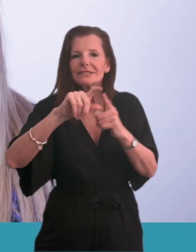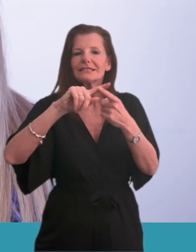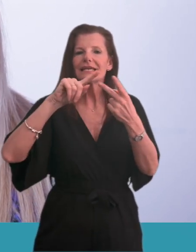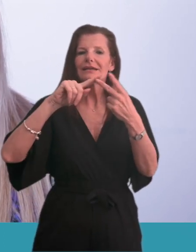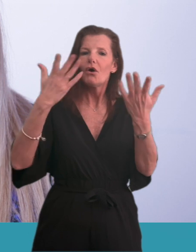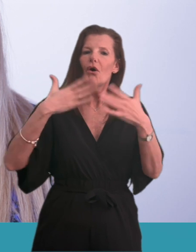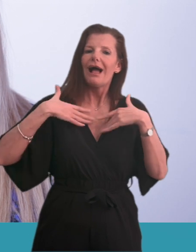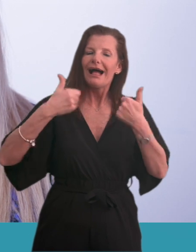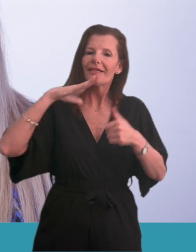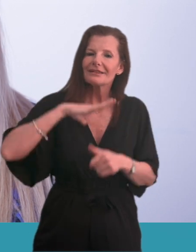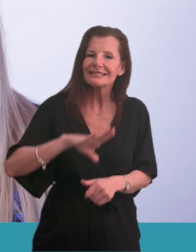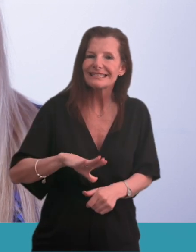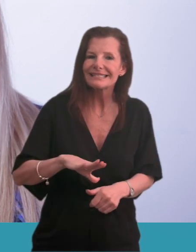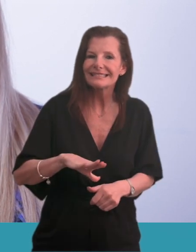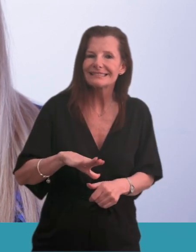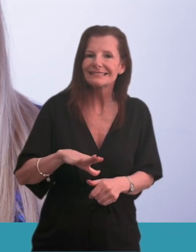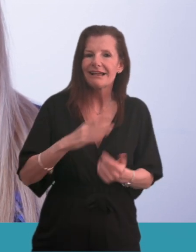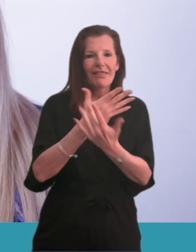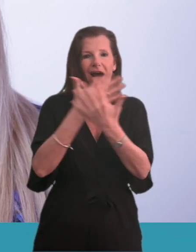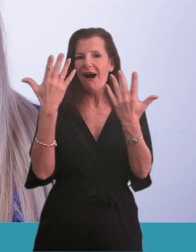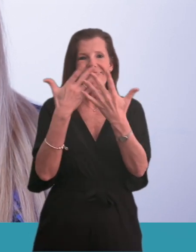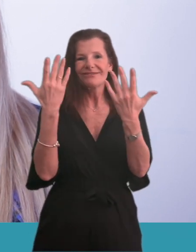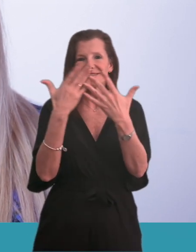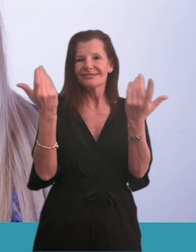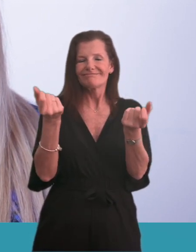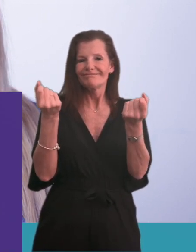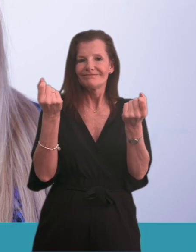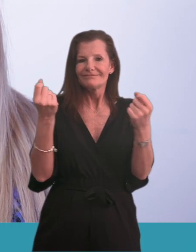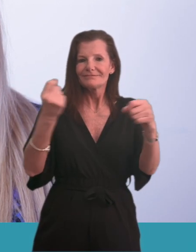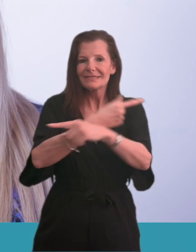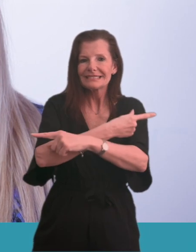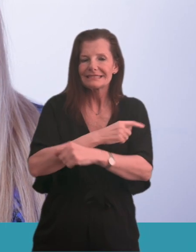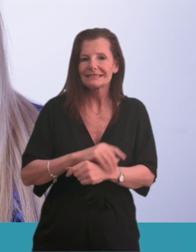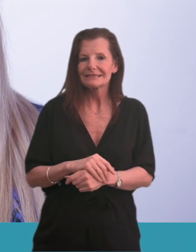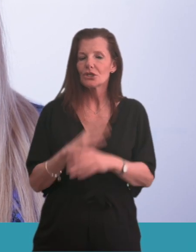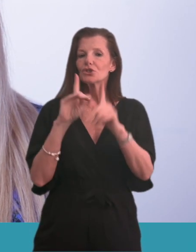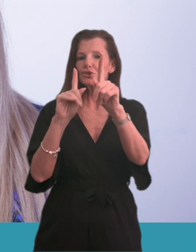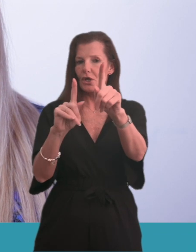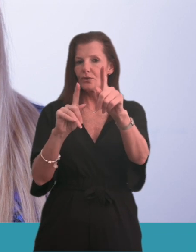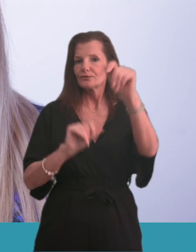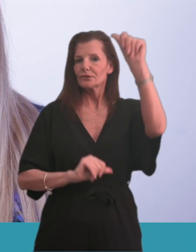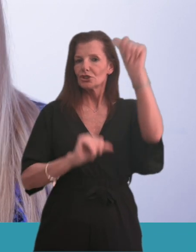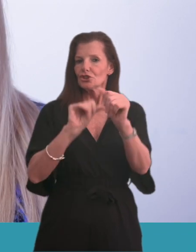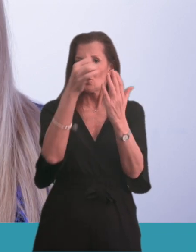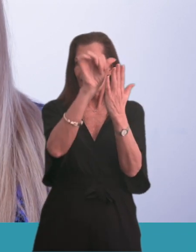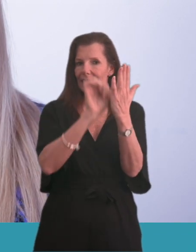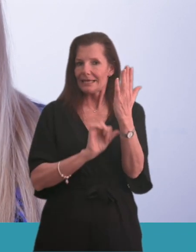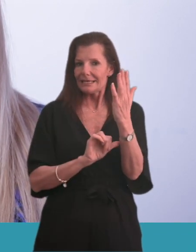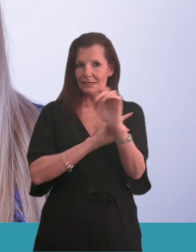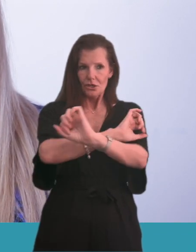health conditions who we often do not manage to reach. What is the shortlist of proposals? Your feedback has helped us